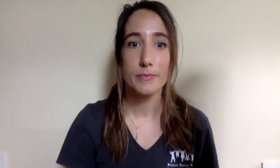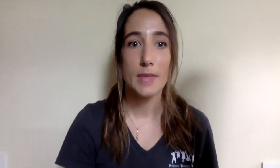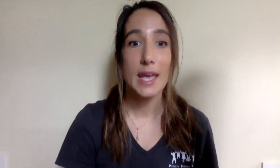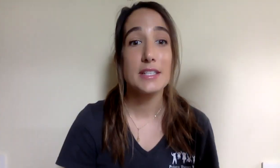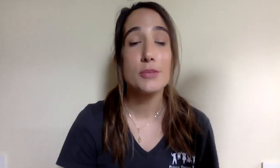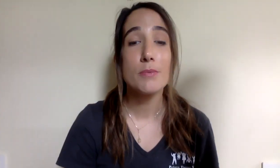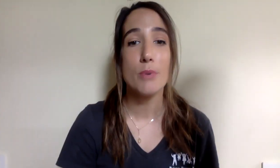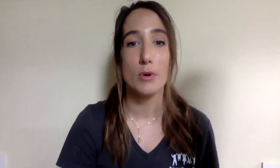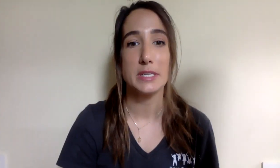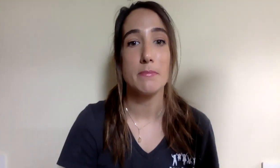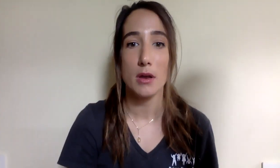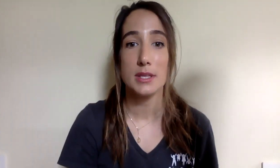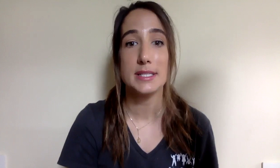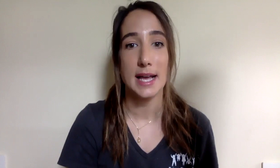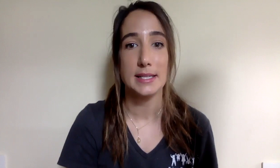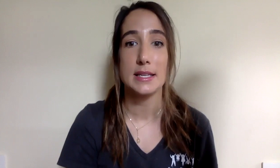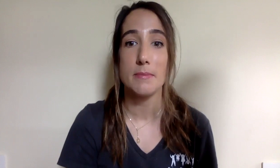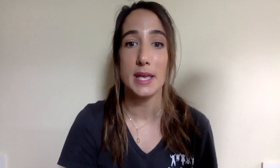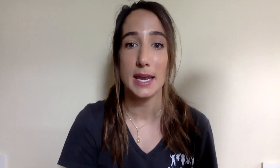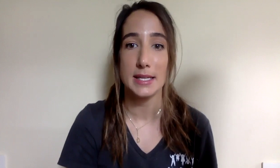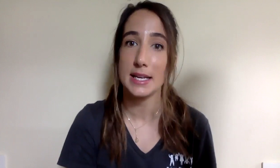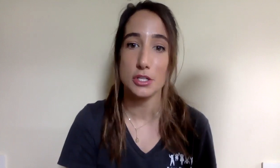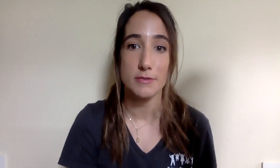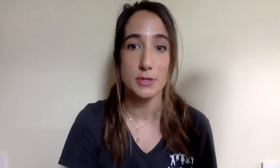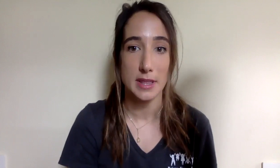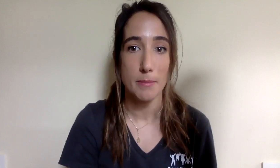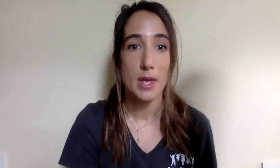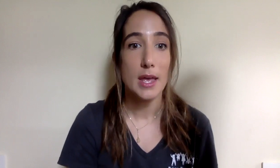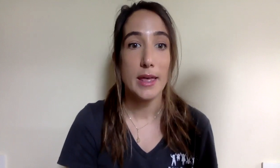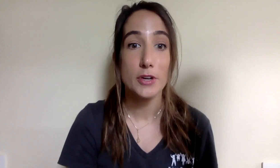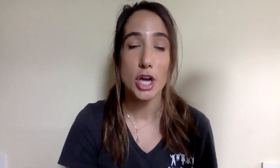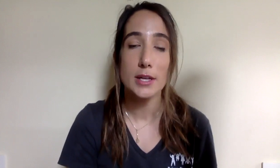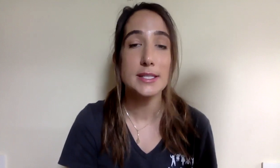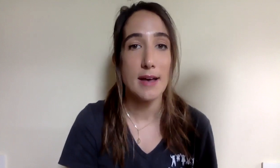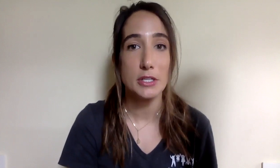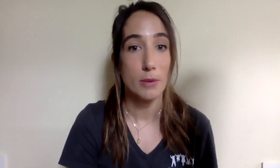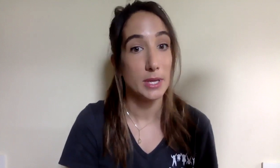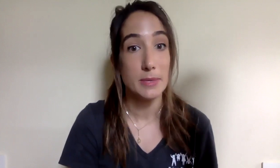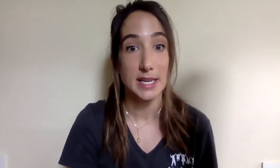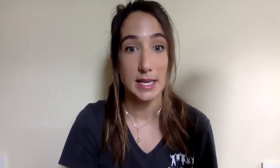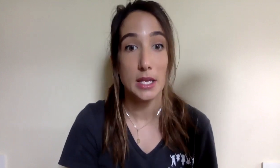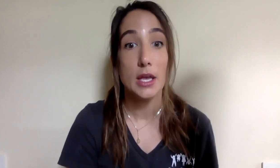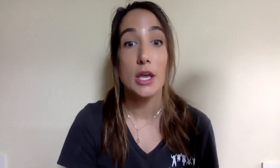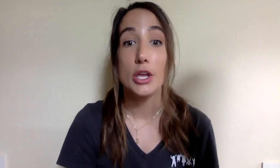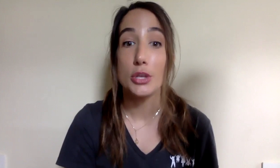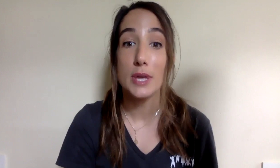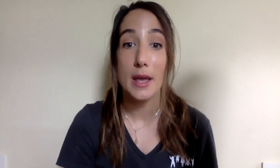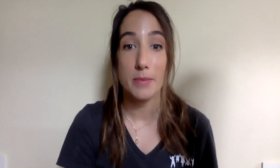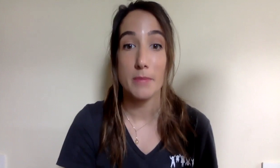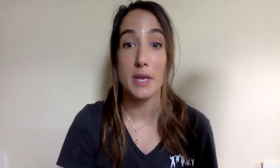It's super important to model these signs in the beginning stages of using them. If your child is having trouble imitating, you can help them by